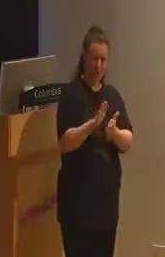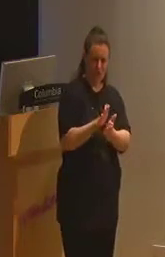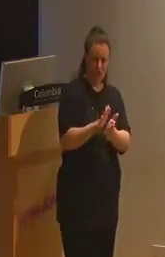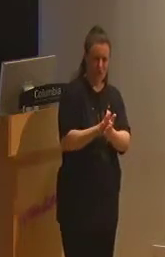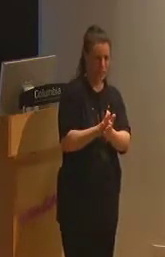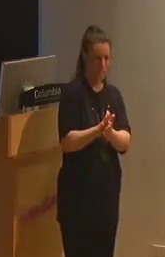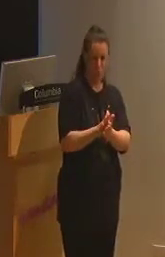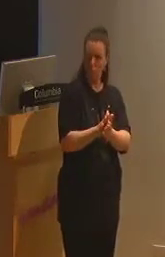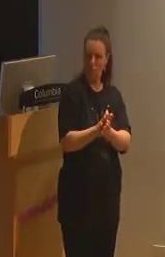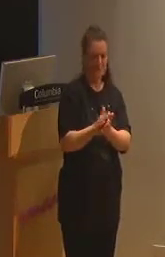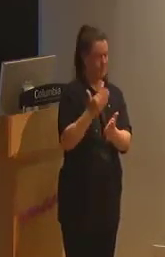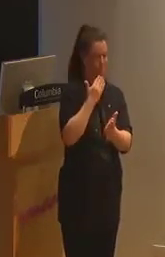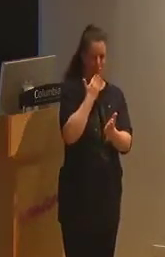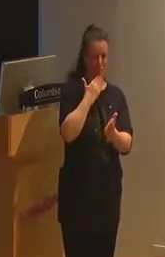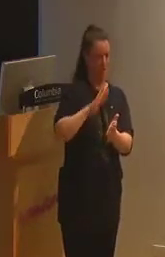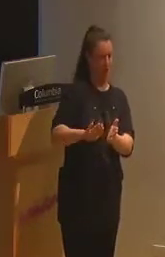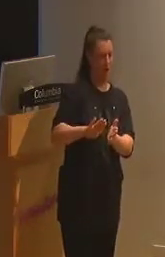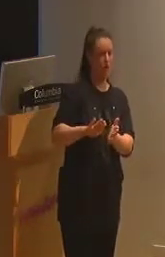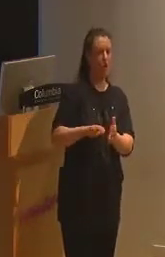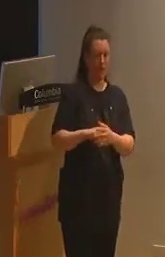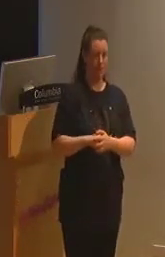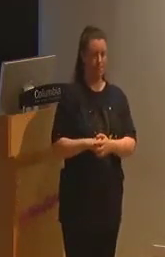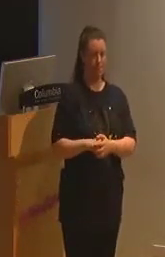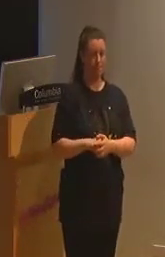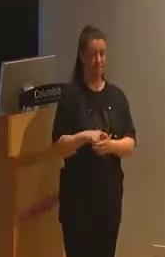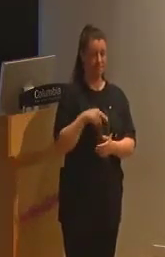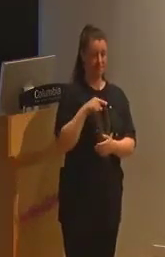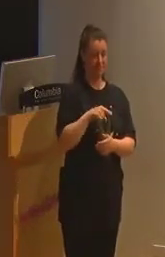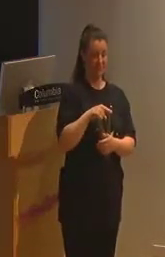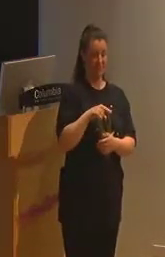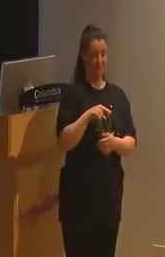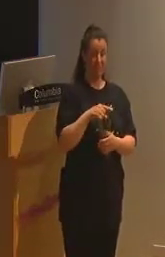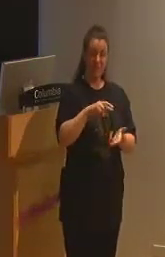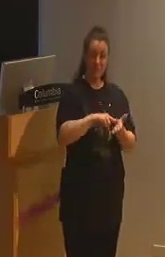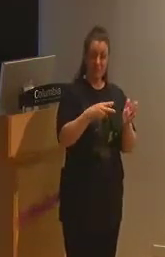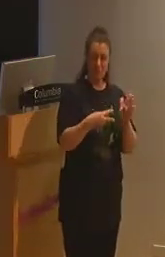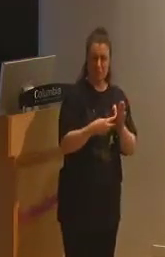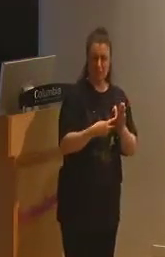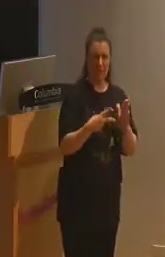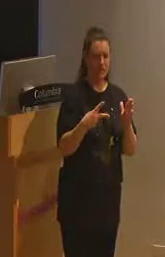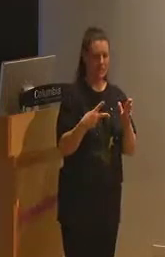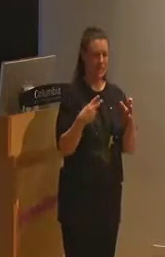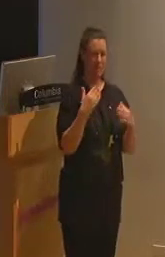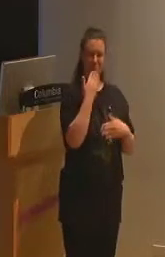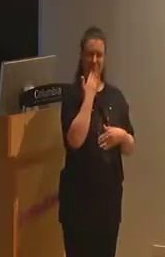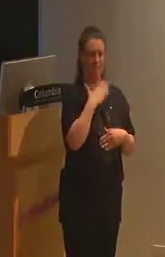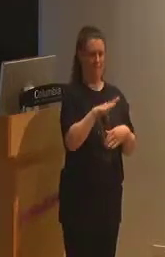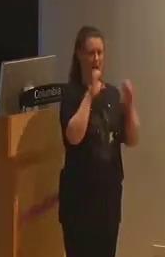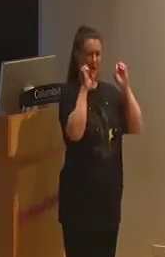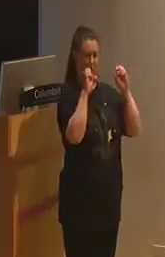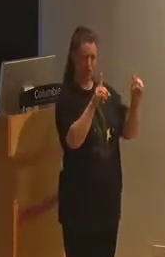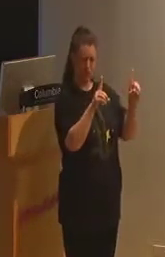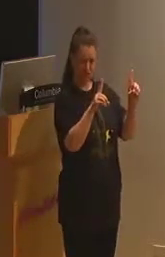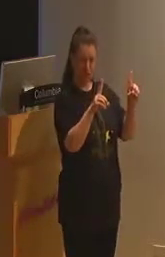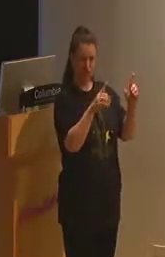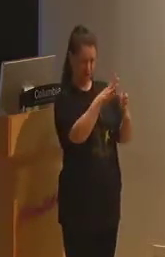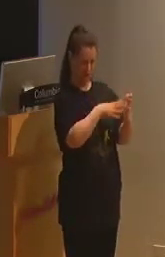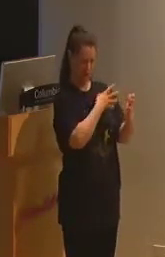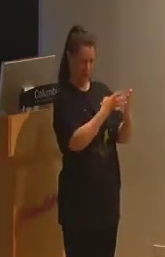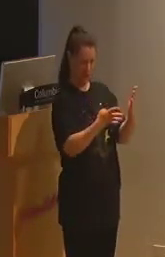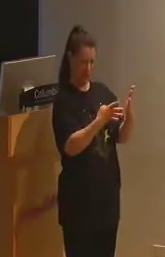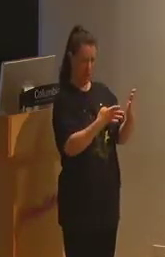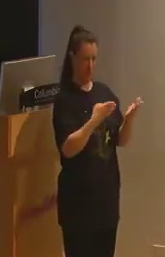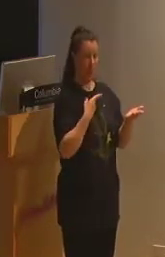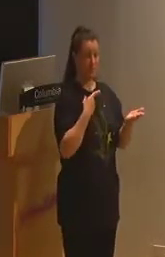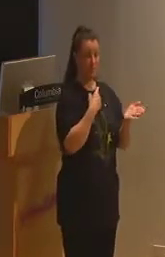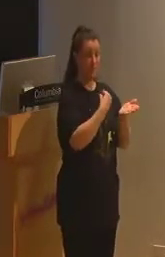position in the global marketplace. This manufactured crisis fueled the neoliberal education agenda, which has been marketed to